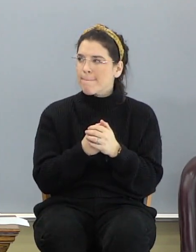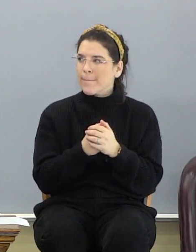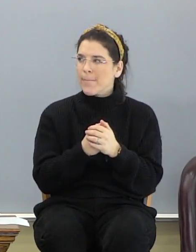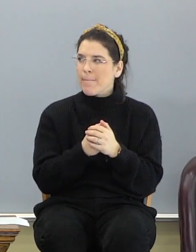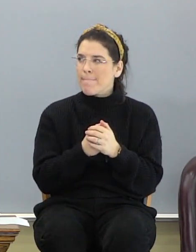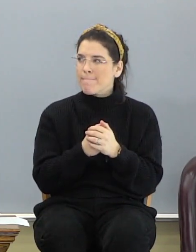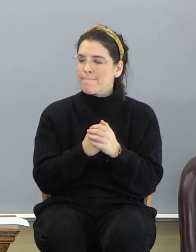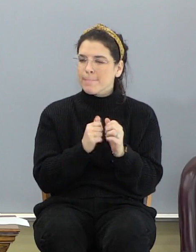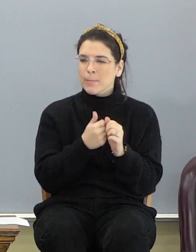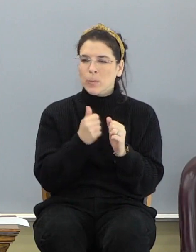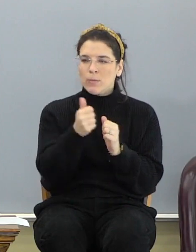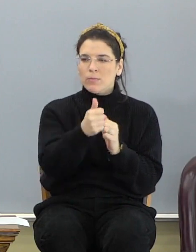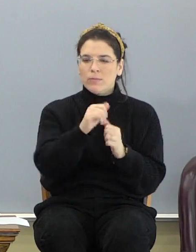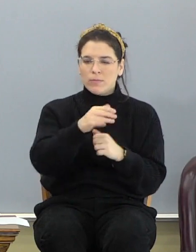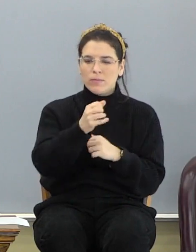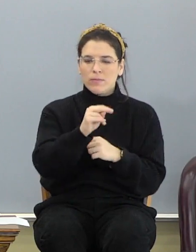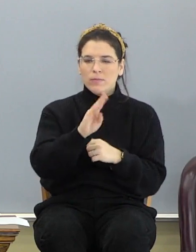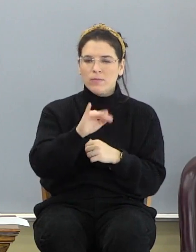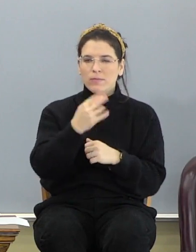I'm ahead of John by two.